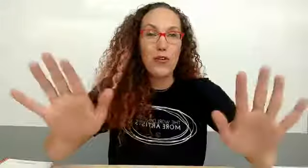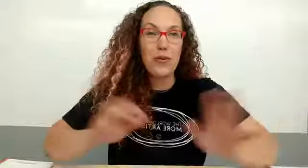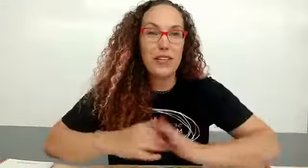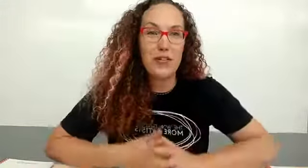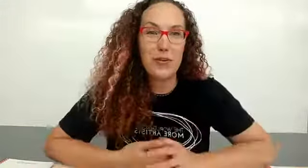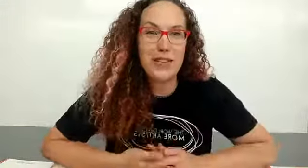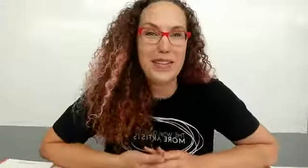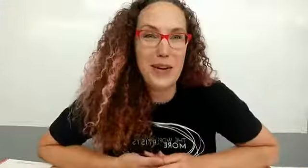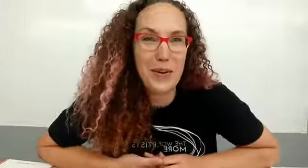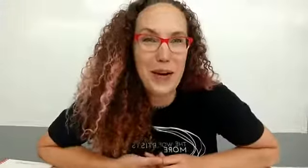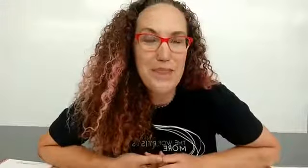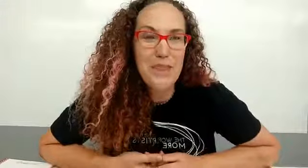rest of your wednesday okay